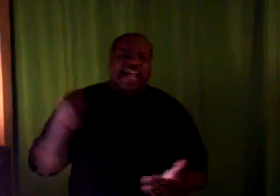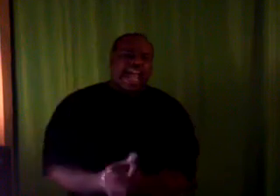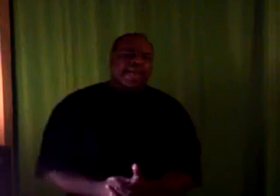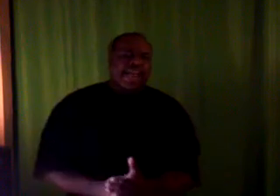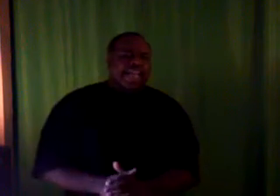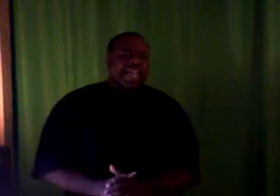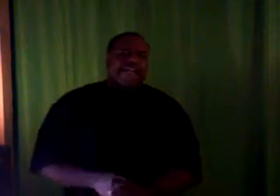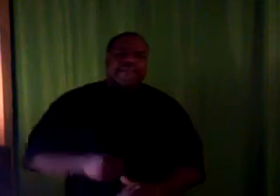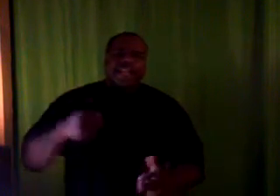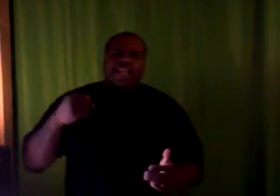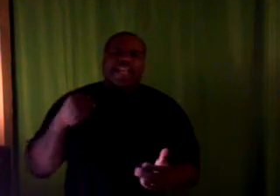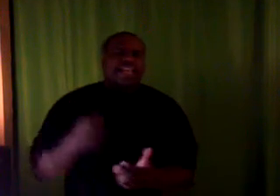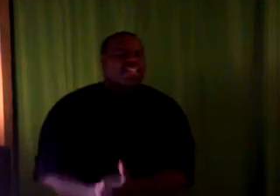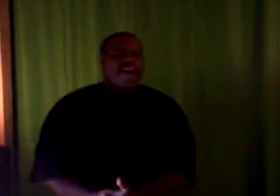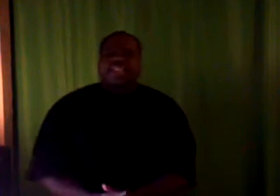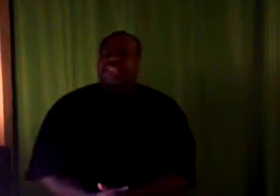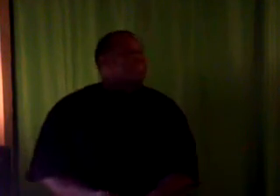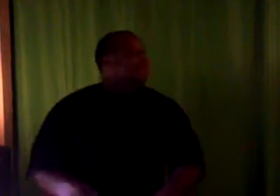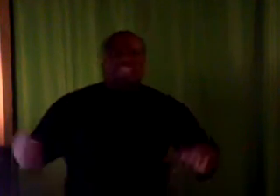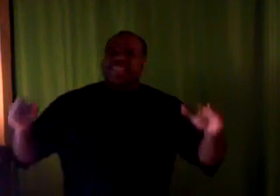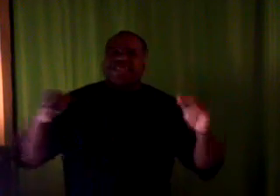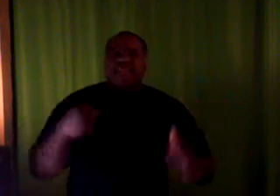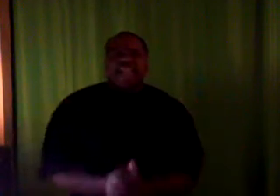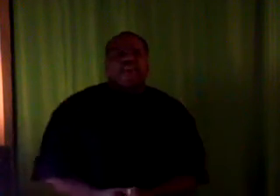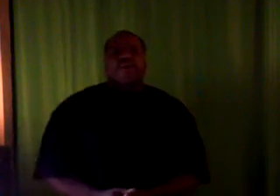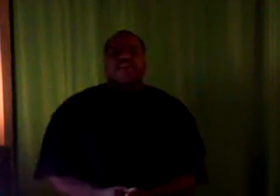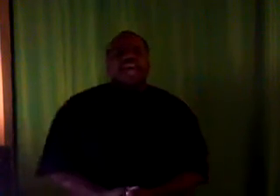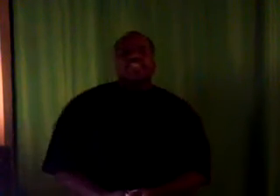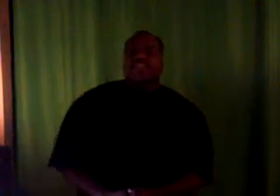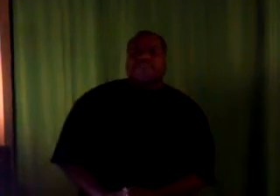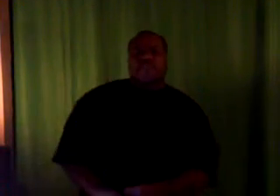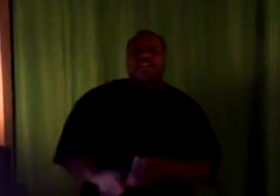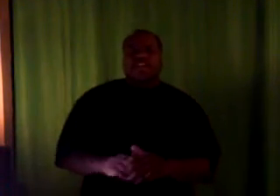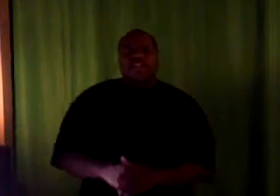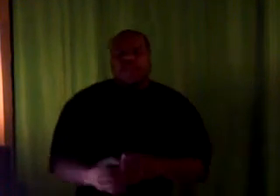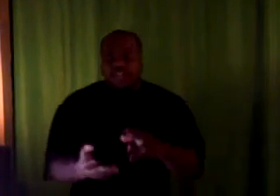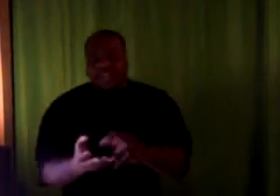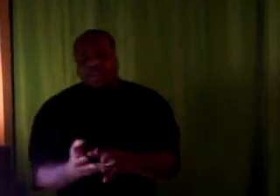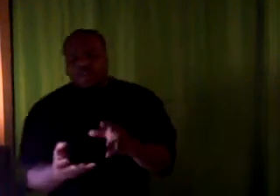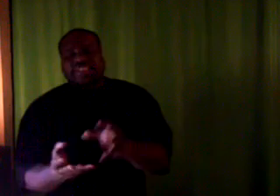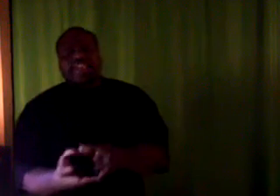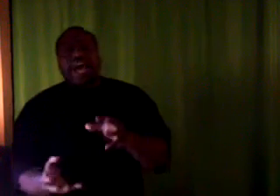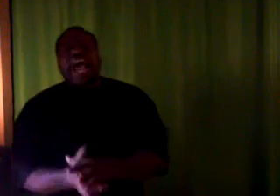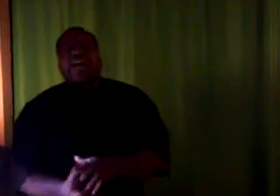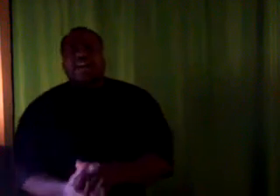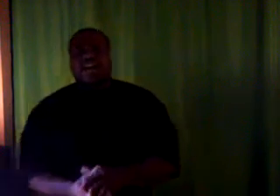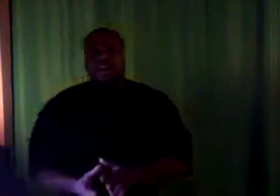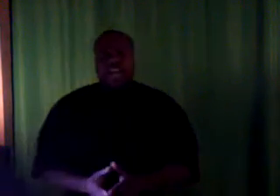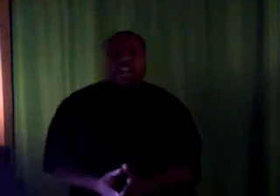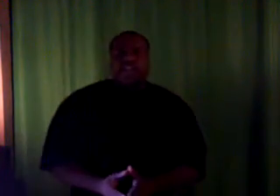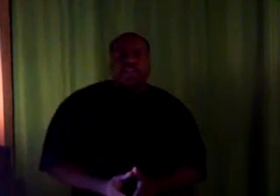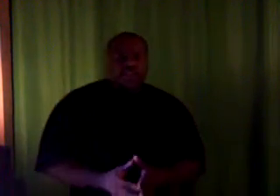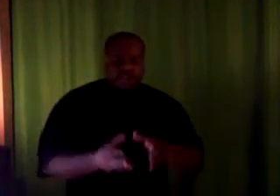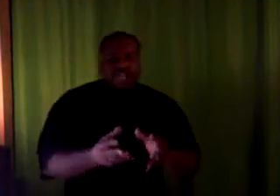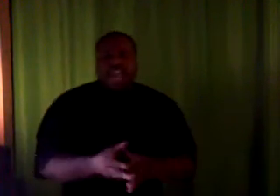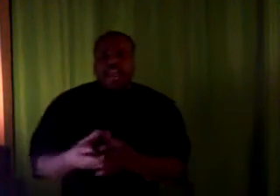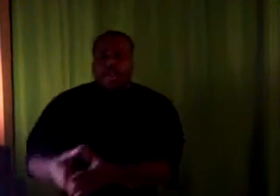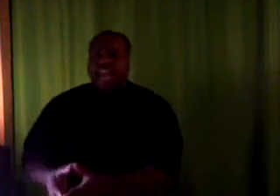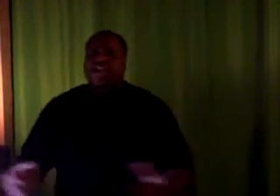game banging and this hustling, man, come on, y'all, let's get for real. We see the outcome of that. You're game banging,